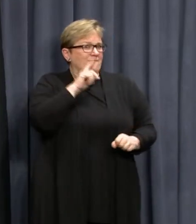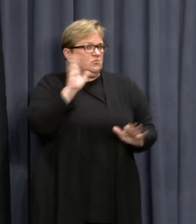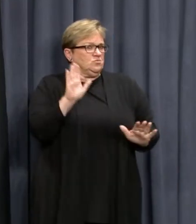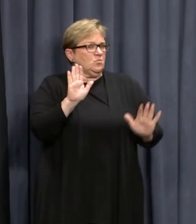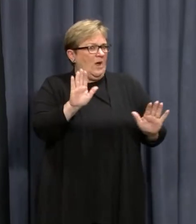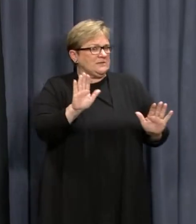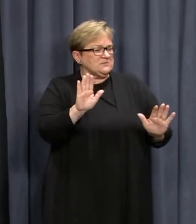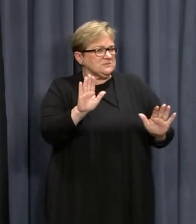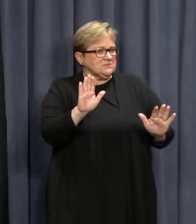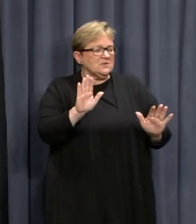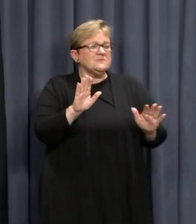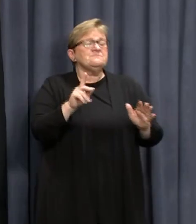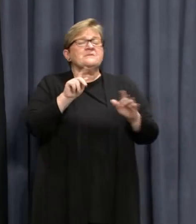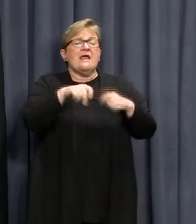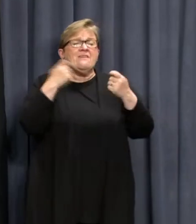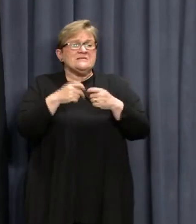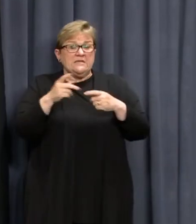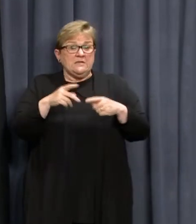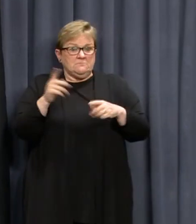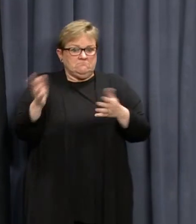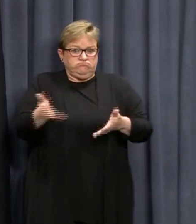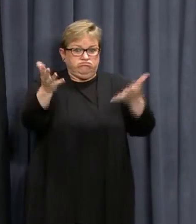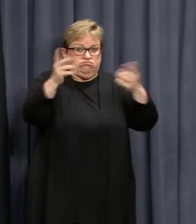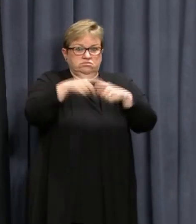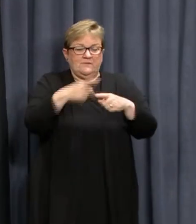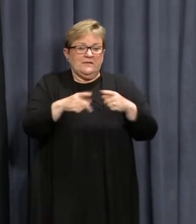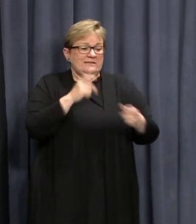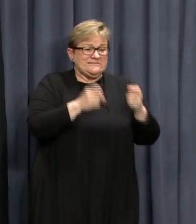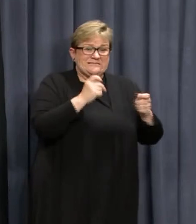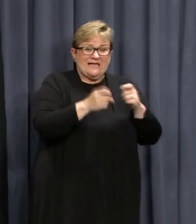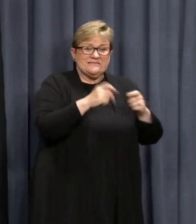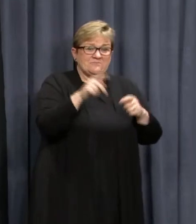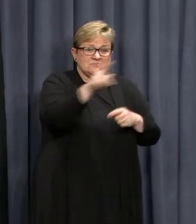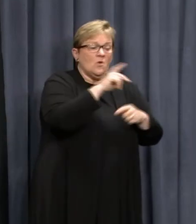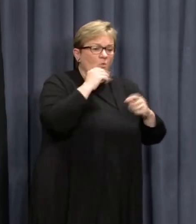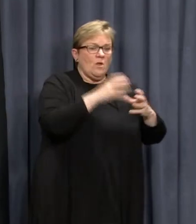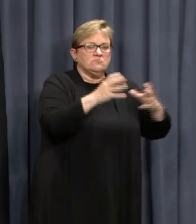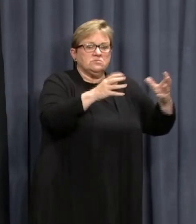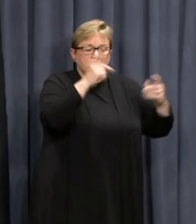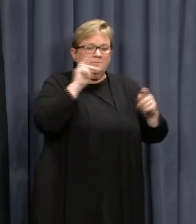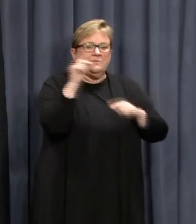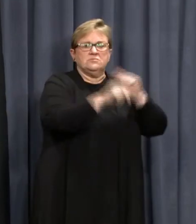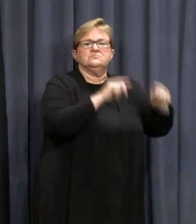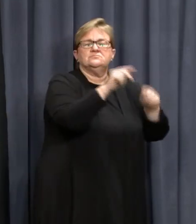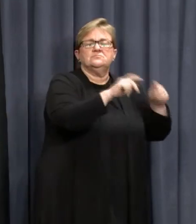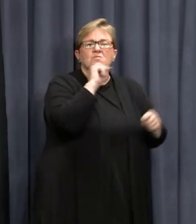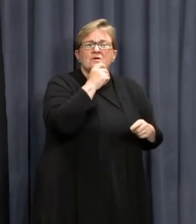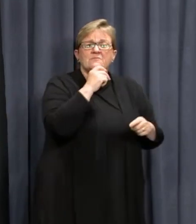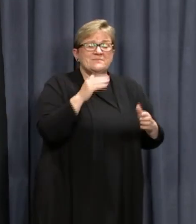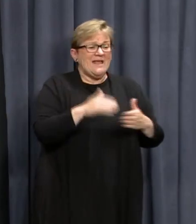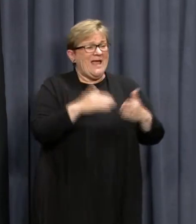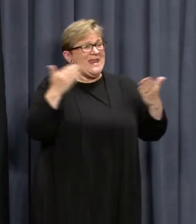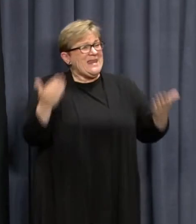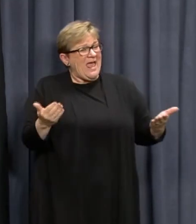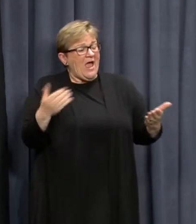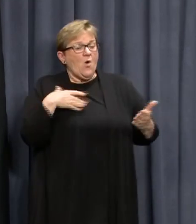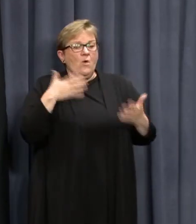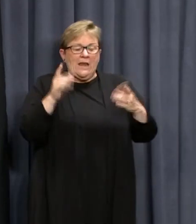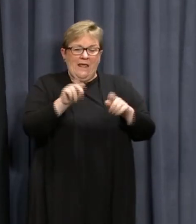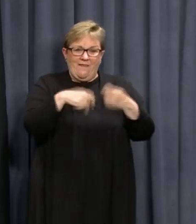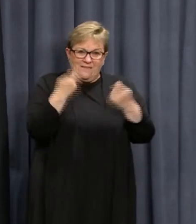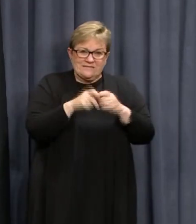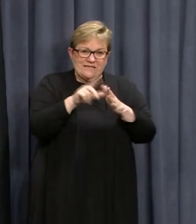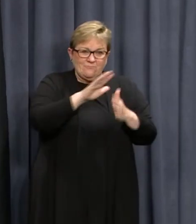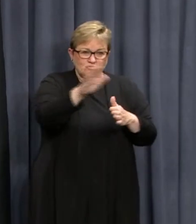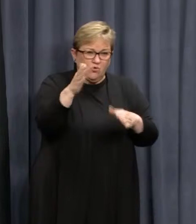Our contact tracing team has been ramped up. Our testing clinics will also ramp up. Right now, we need to let our teams